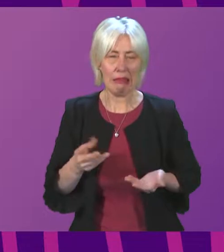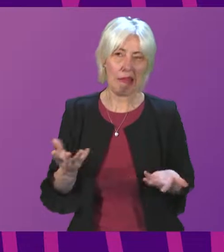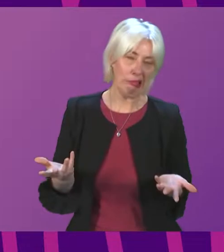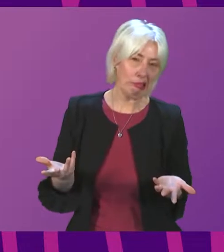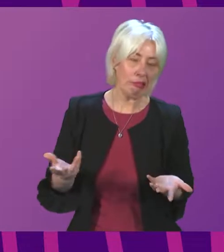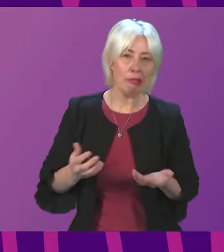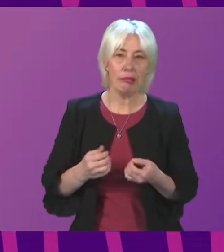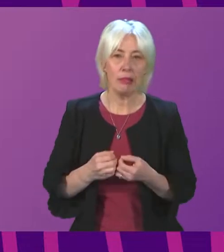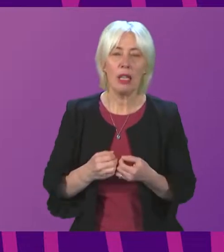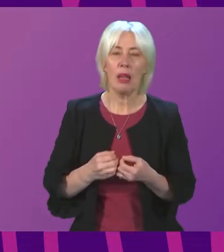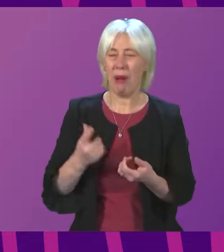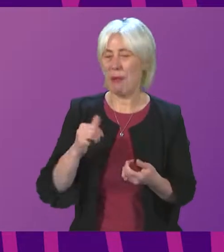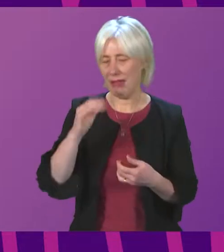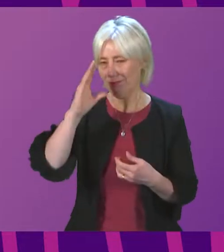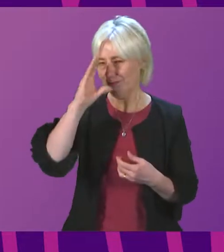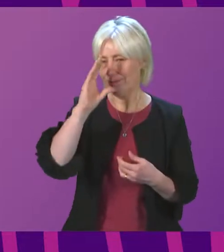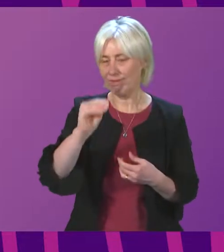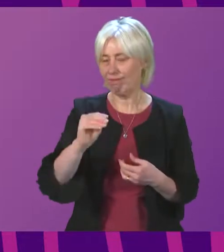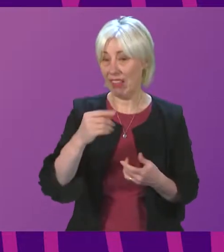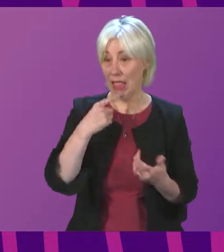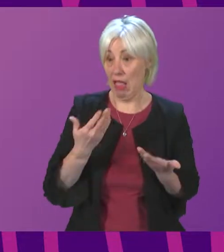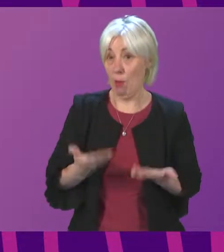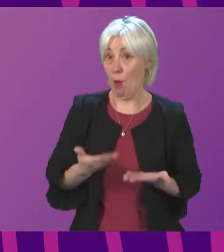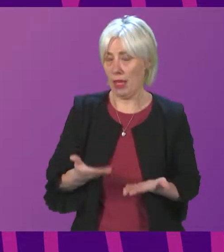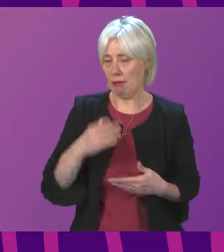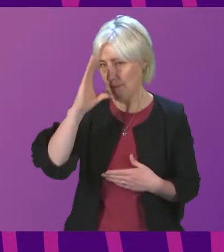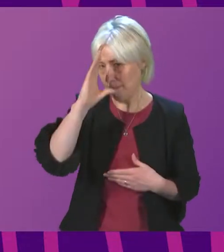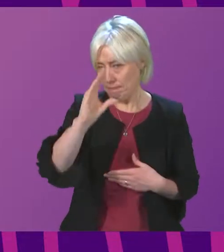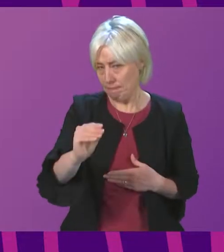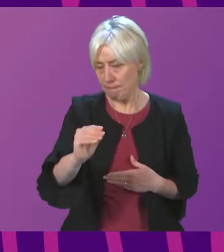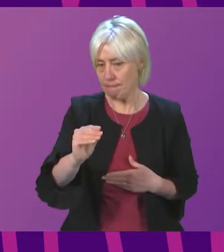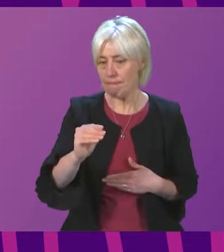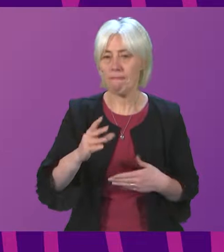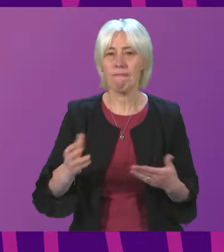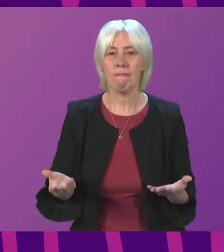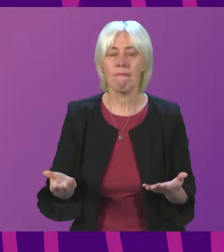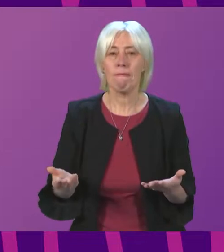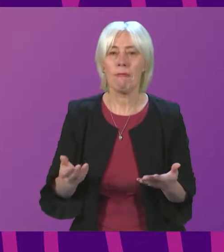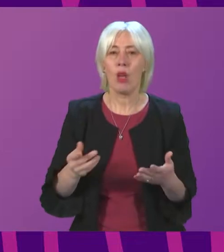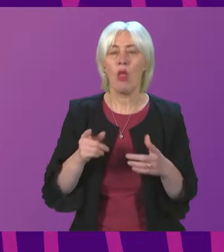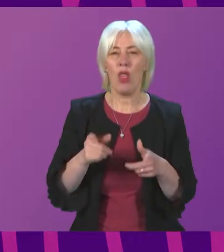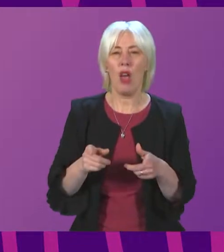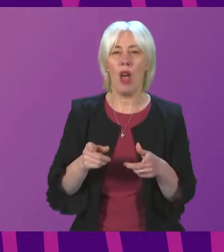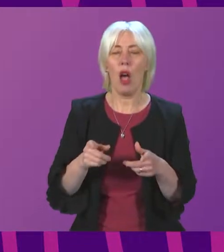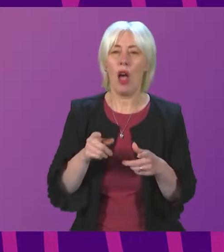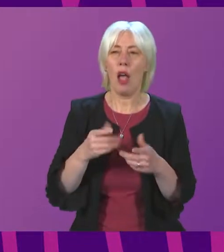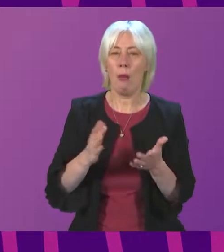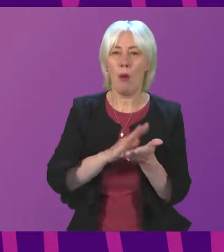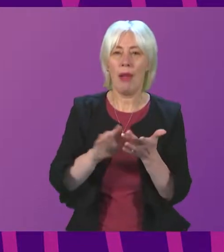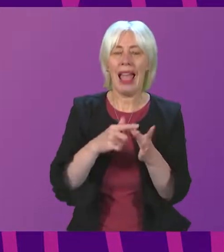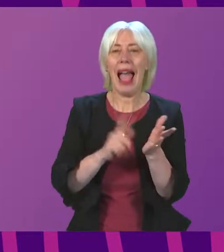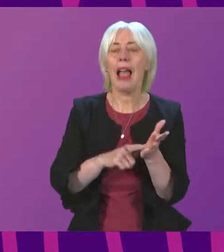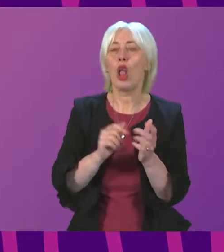the other point I'd perhaps stress at this point is the extent to which they're relying on